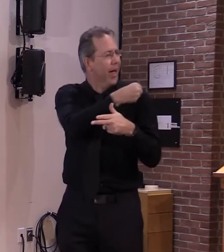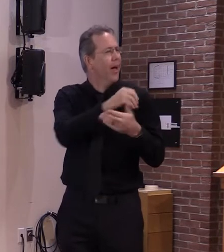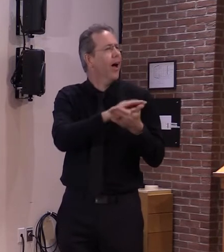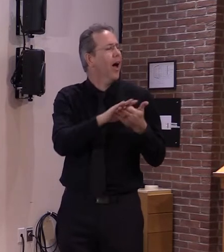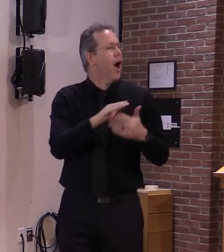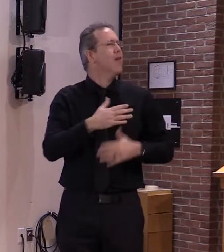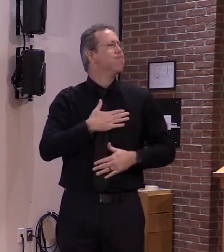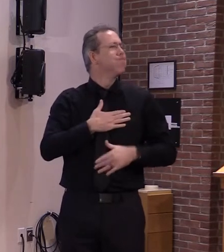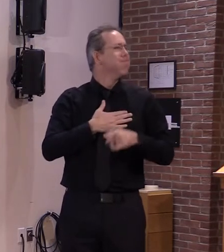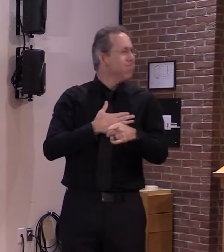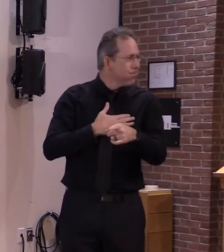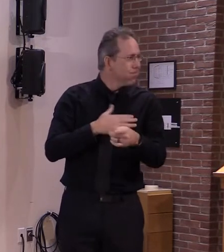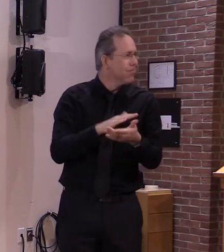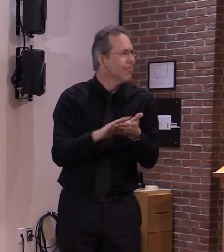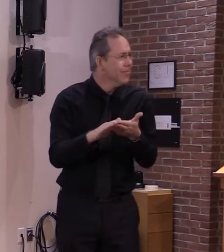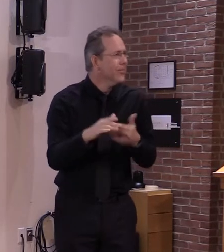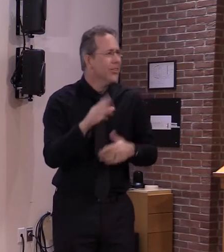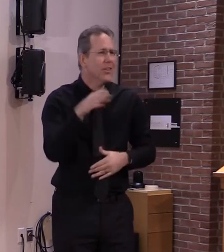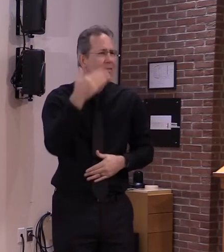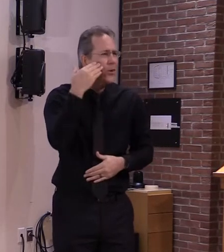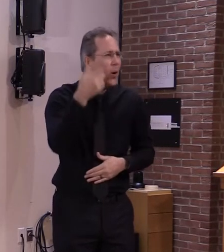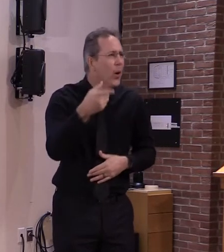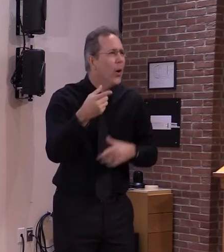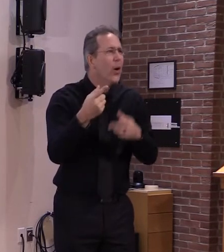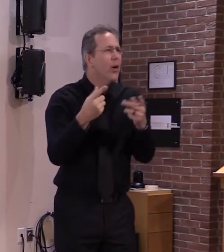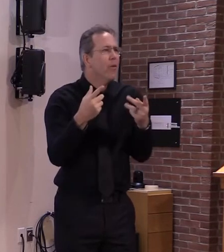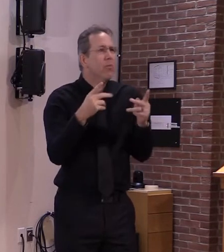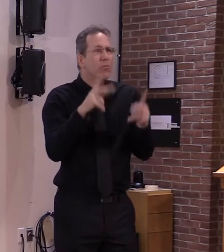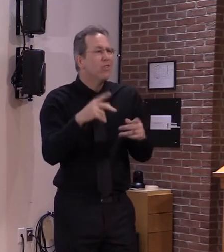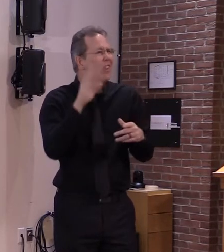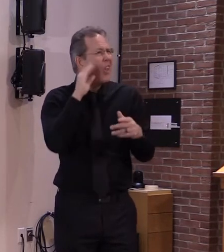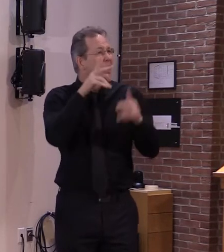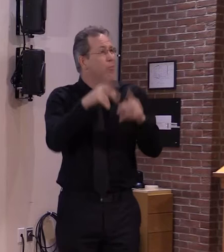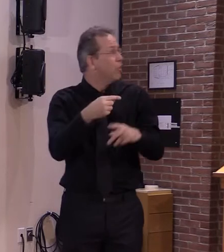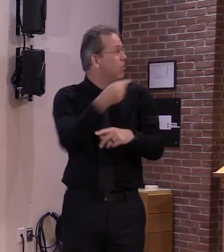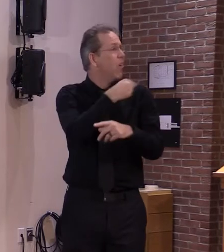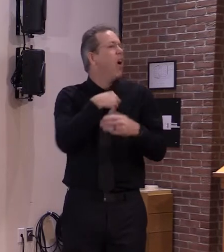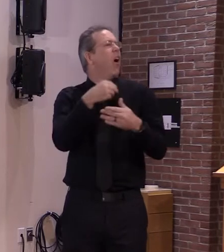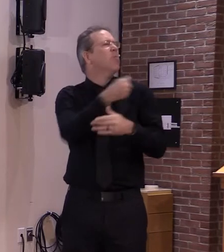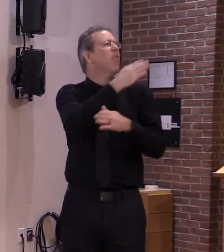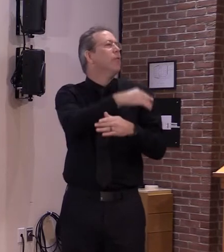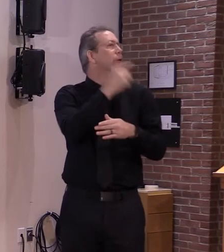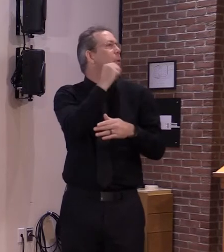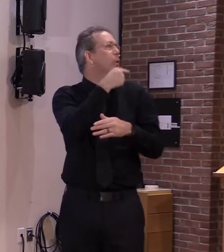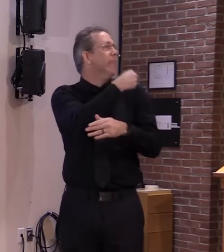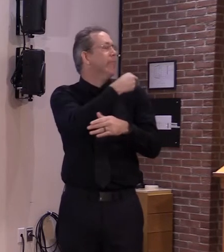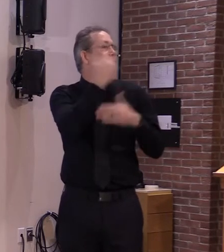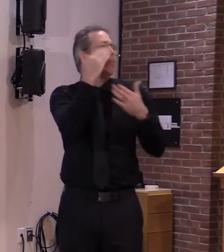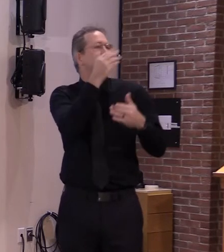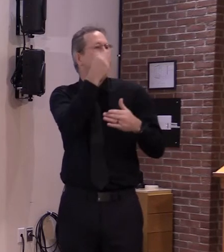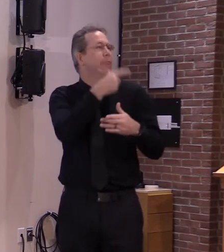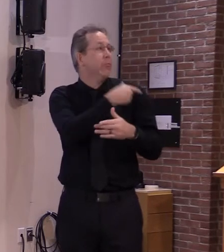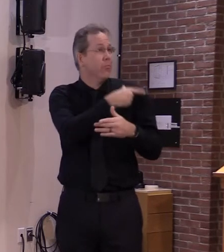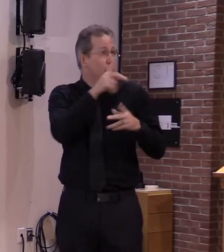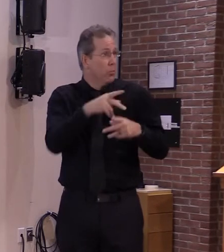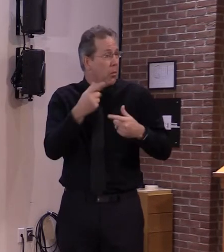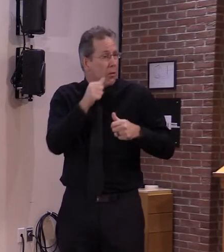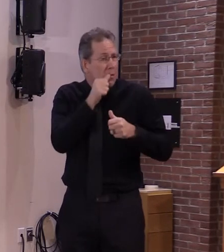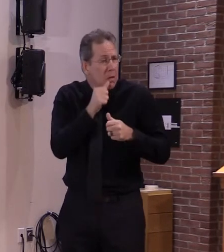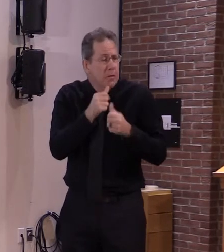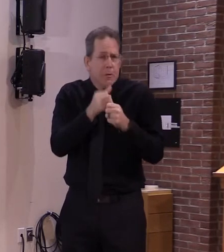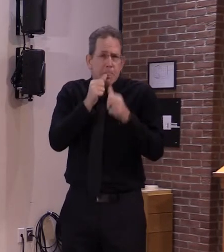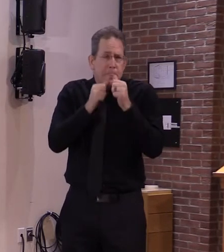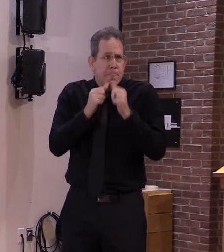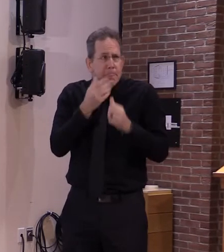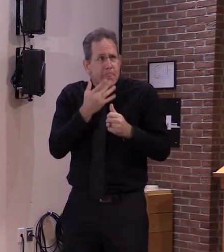these we need more people like Margo selflessly giving to those who don't even know they don't even know to